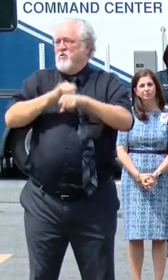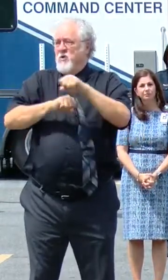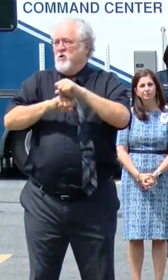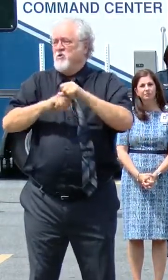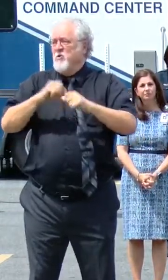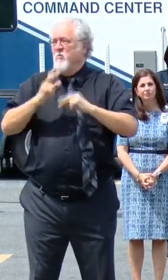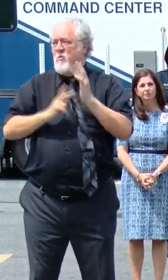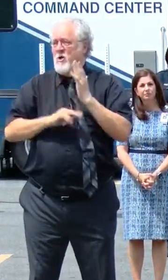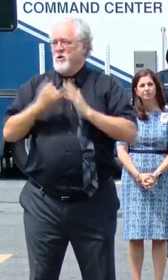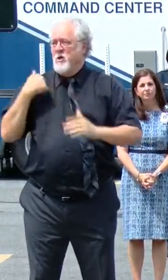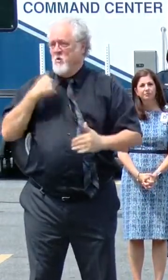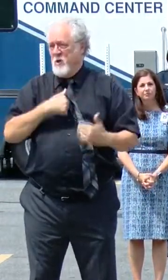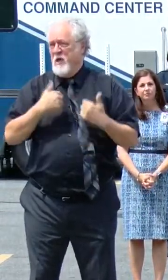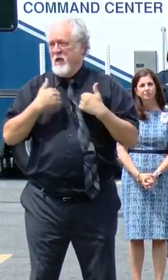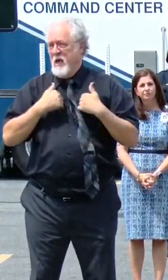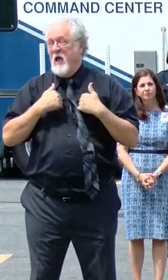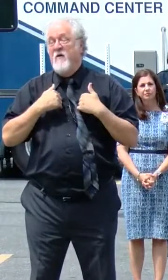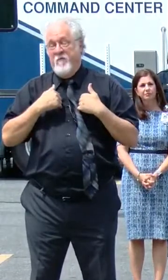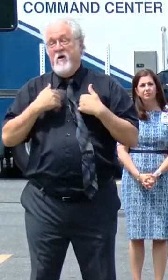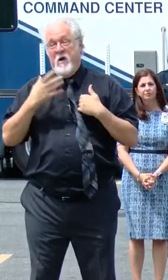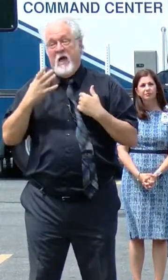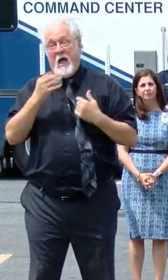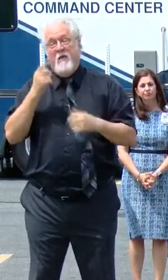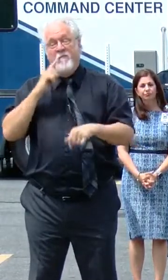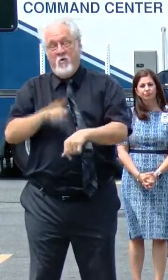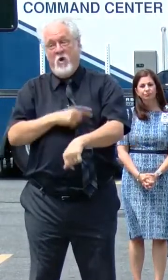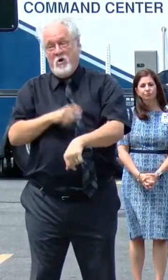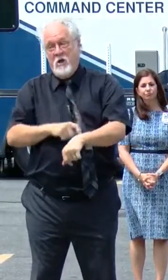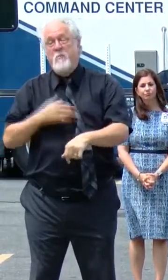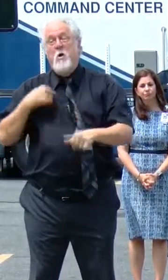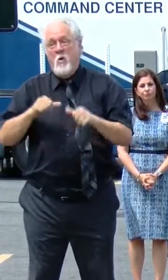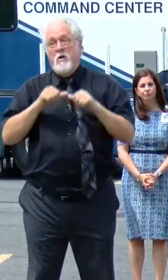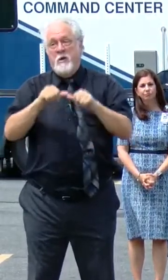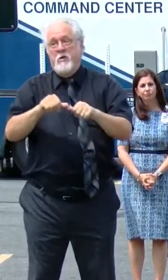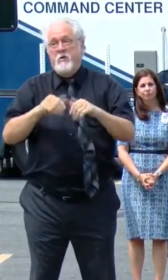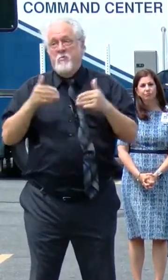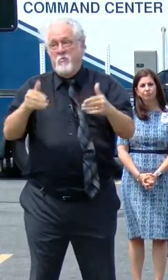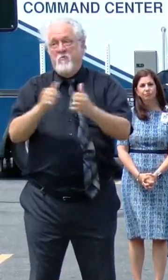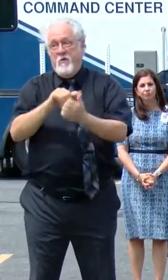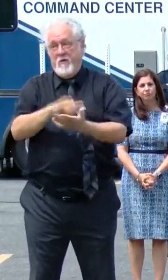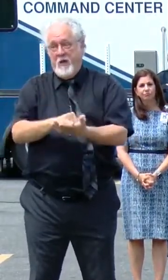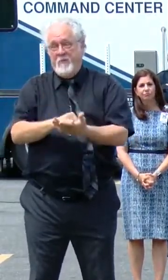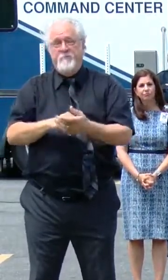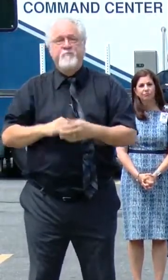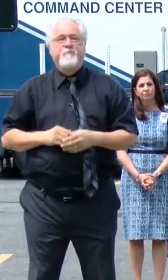we have and will have for a long time. And we're continuing to move forward with that.